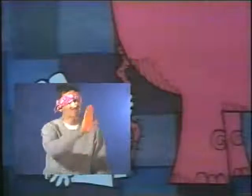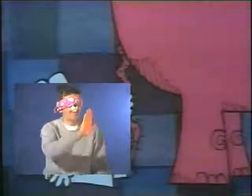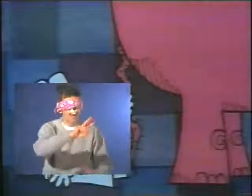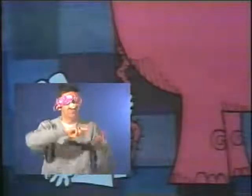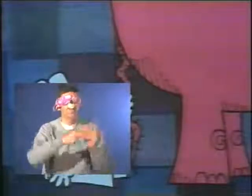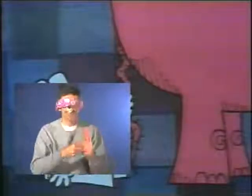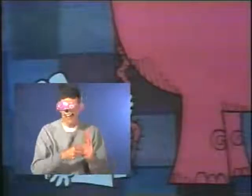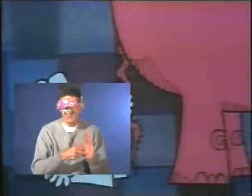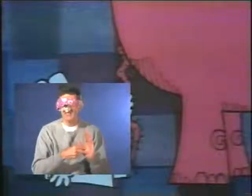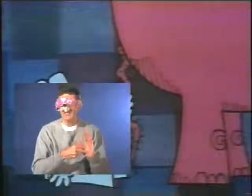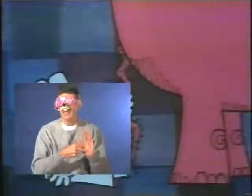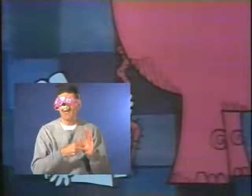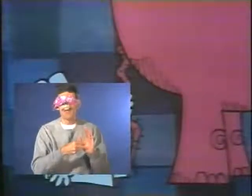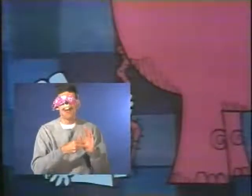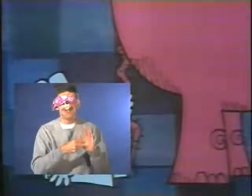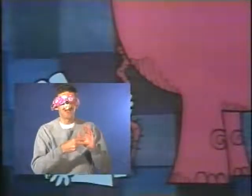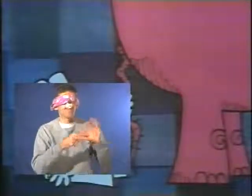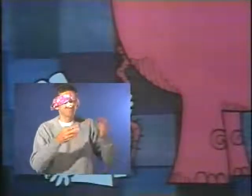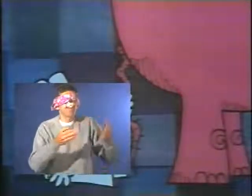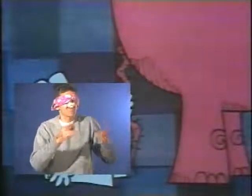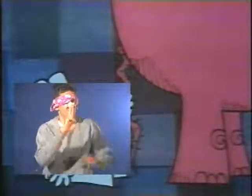An elephant is like a hairy piece of rope.